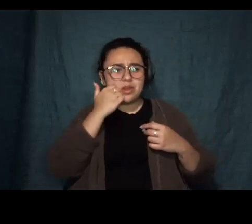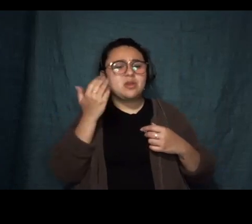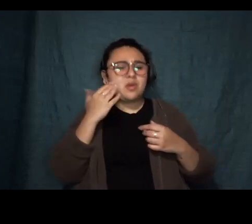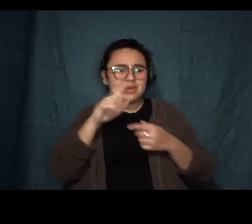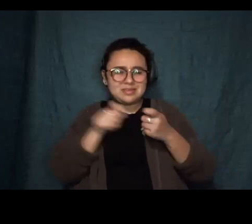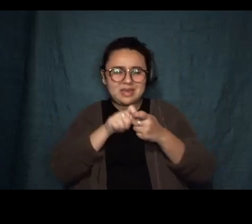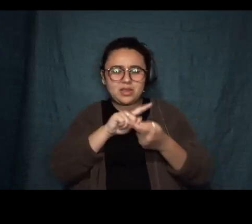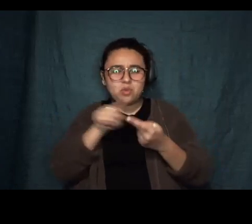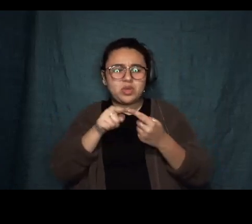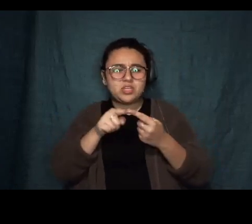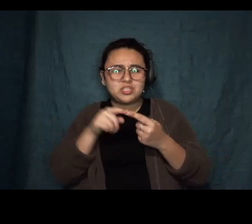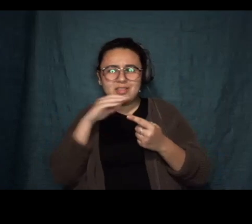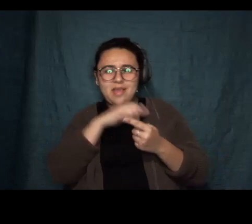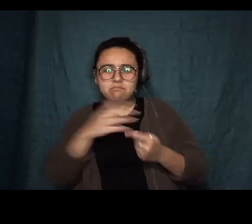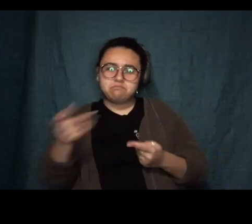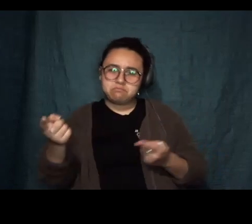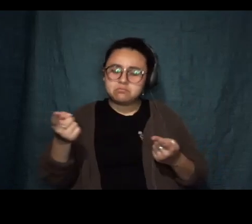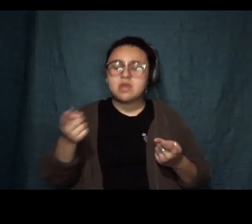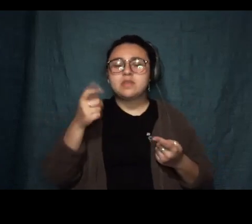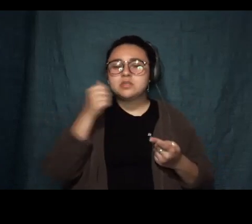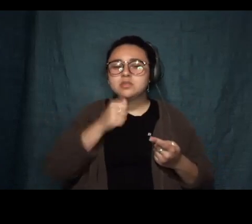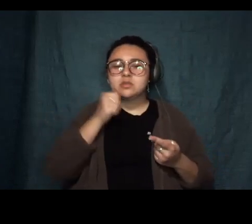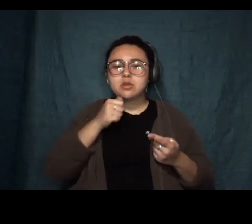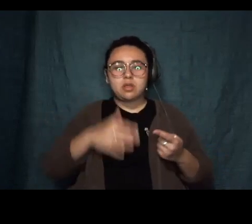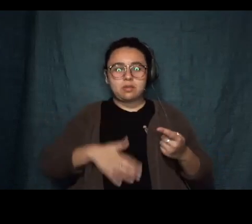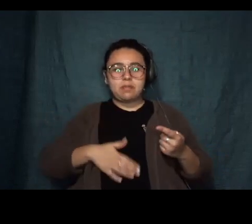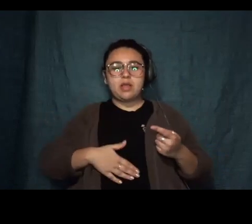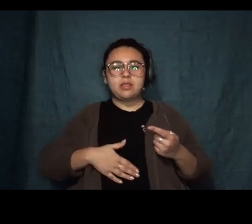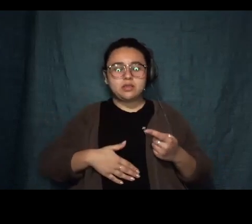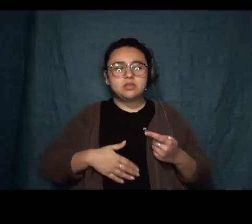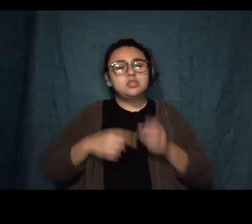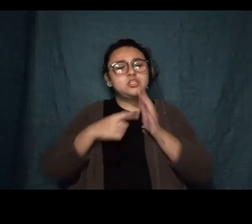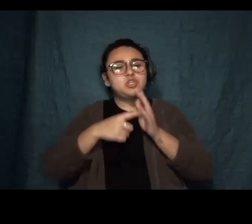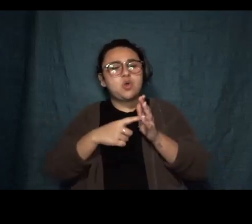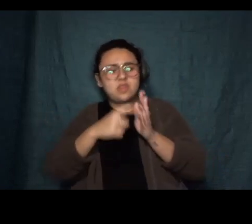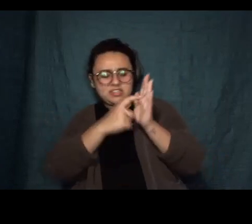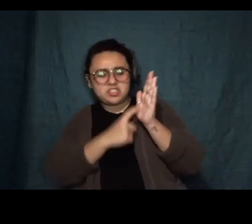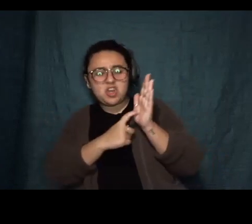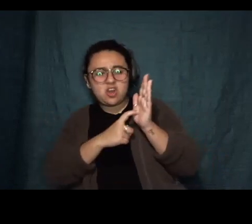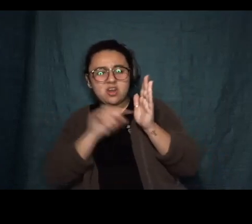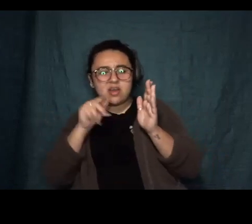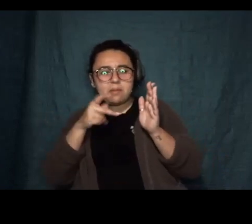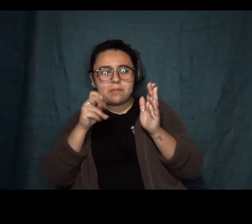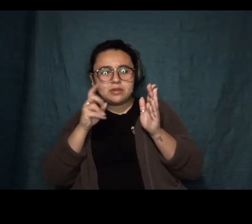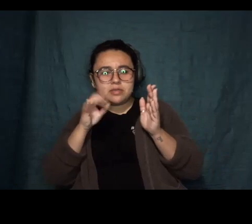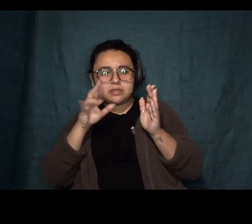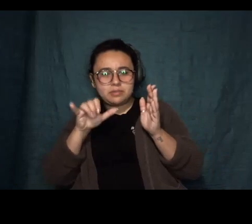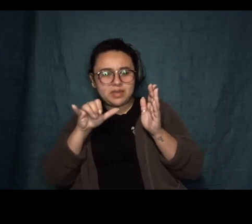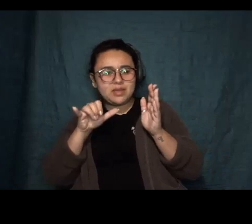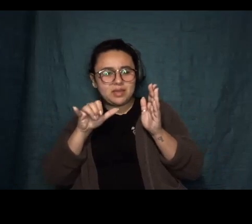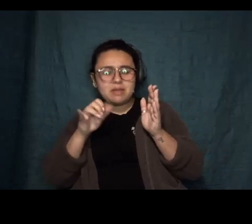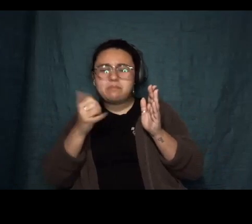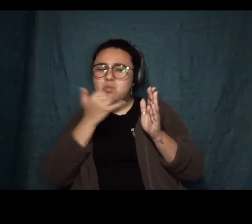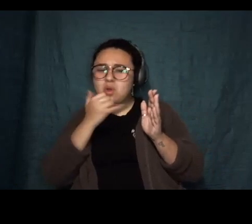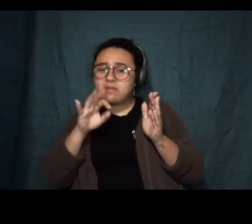worry about carelessness. The scar on her belly was from an appendectomy she'd had as a teenager and was the wrong direction for what it would have been if she'd had the other surgery.